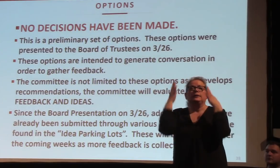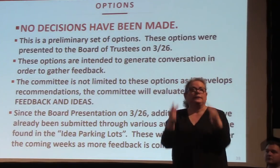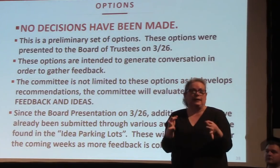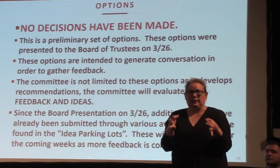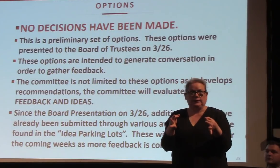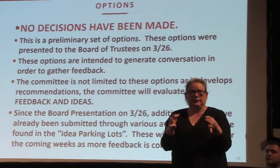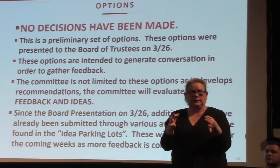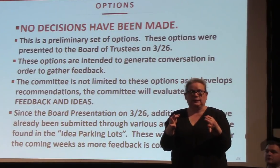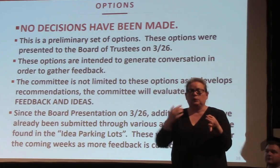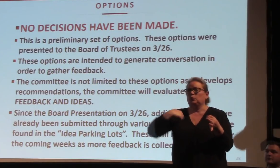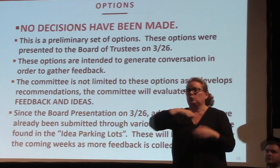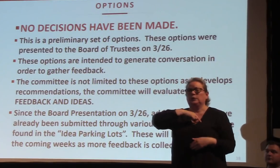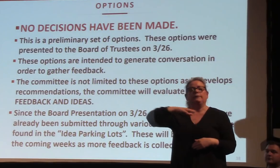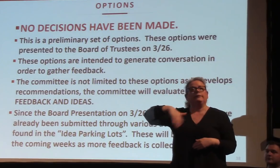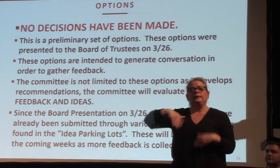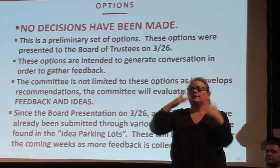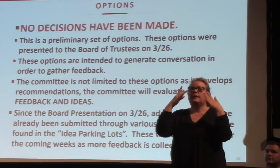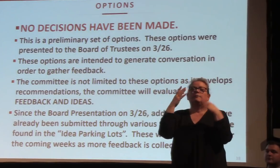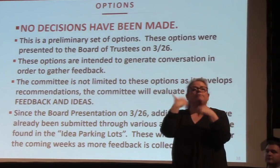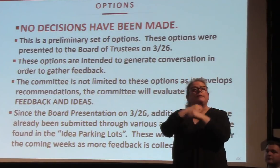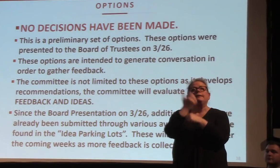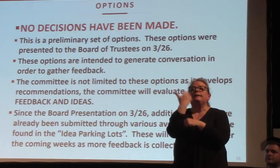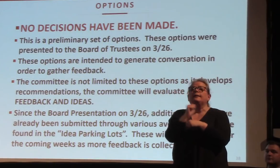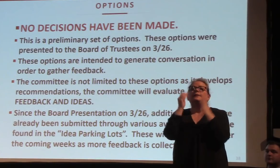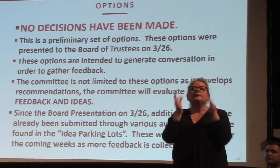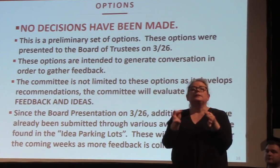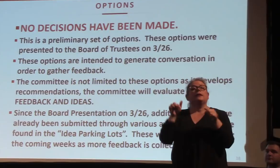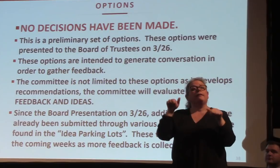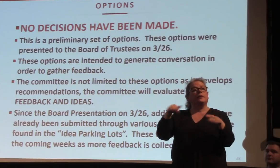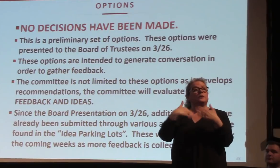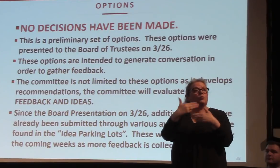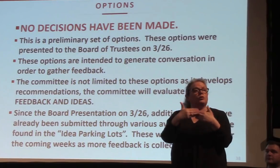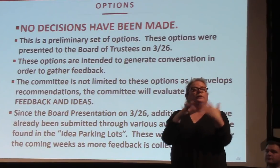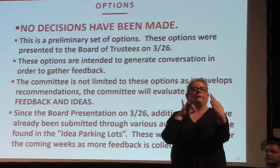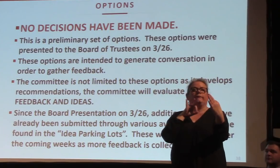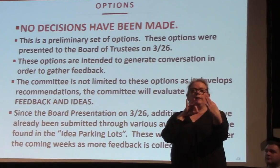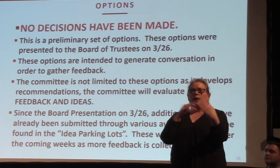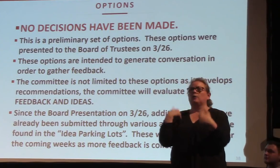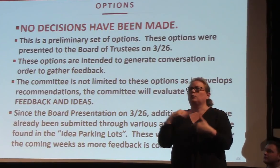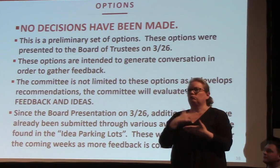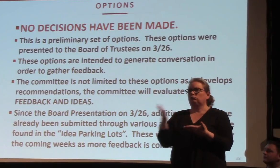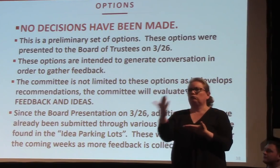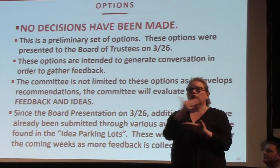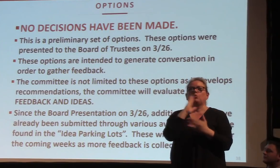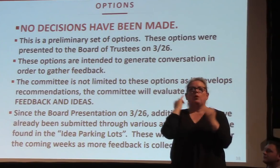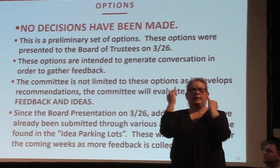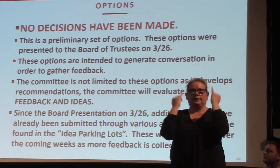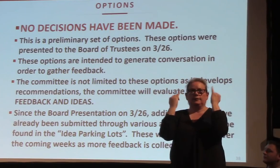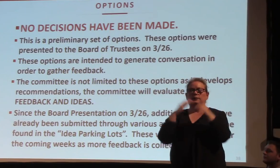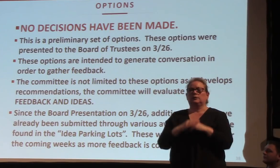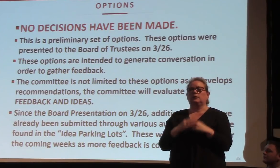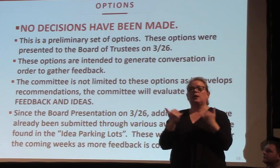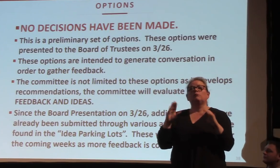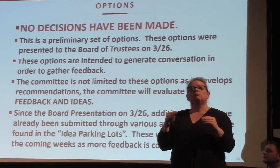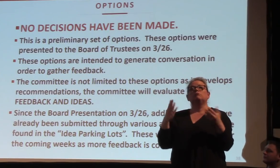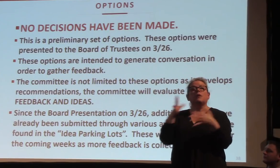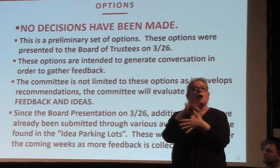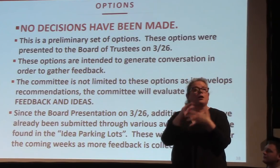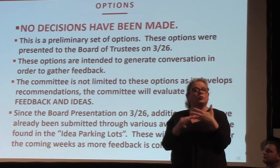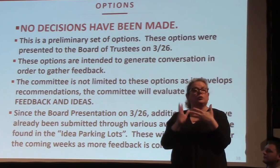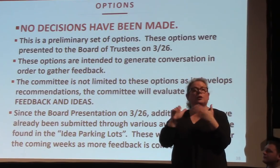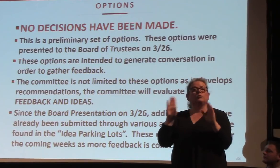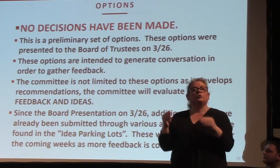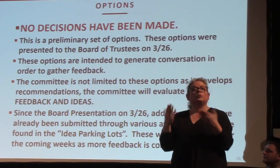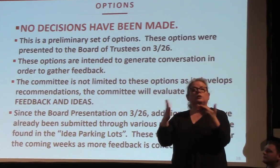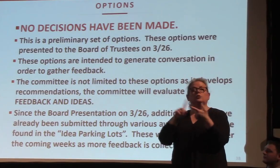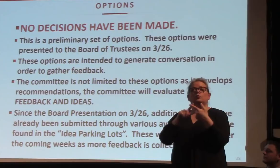a feedback process. What we're looking at is a preliminary set of options. The options that you're going to see were presented to the board on the